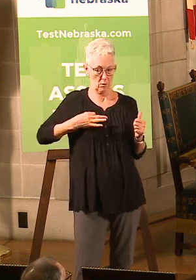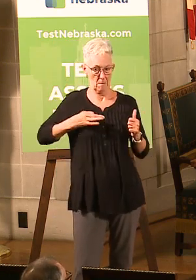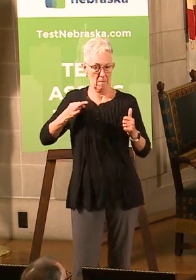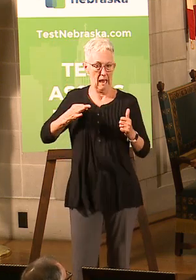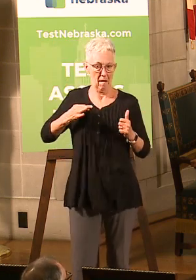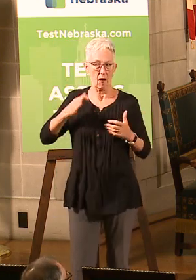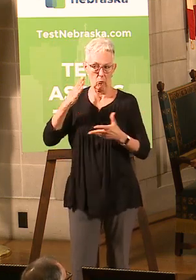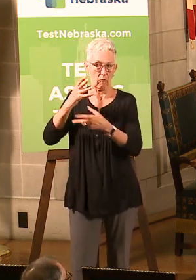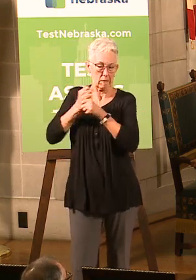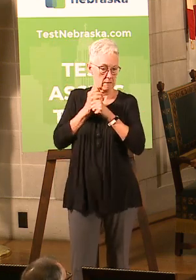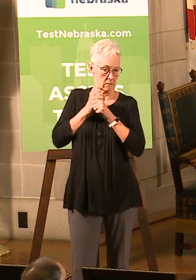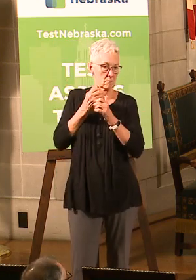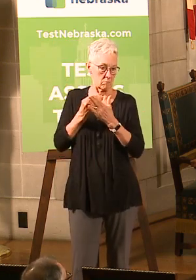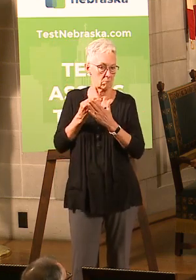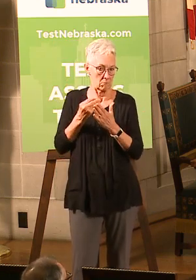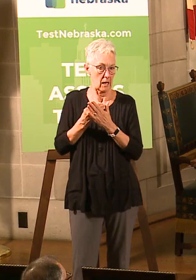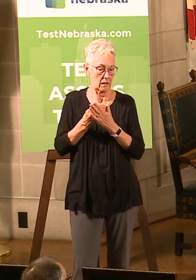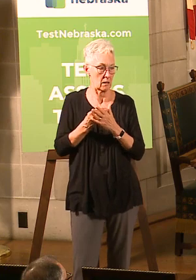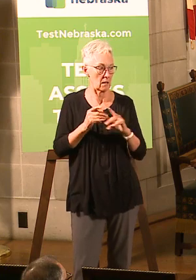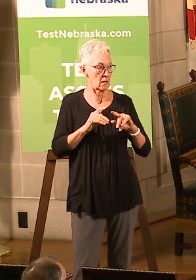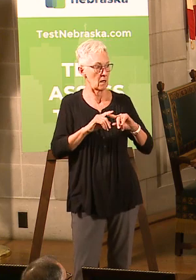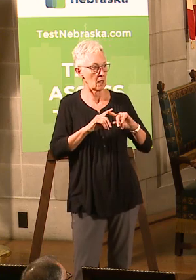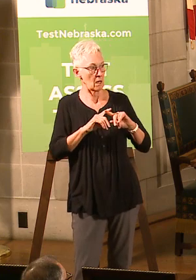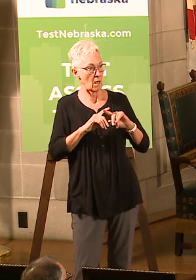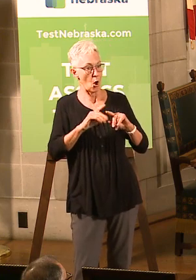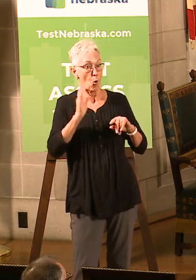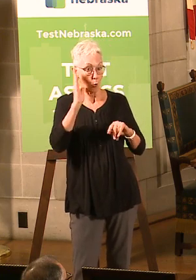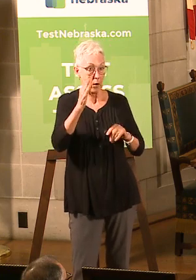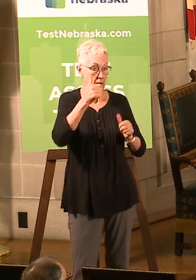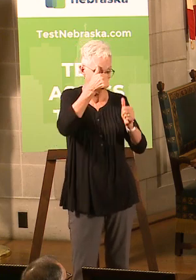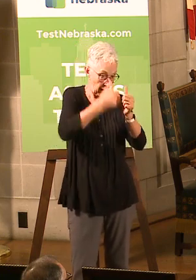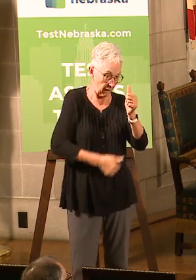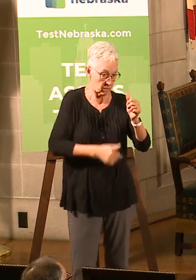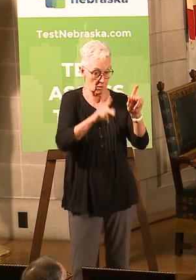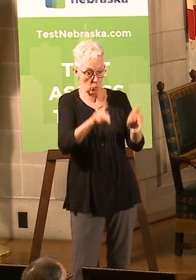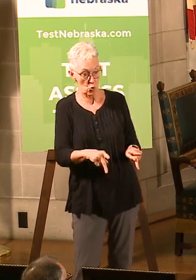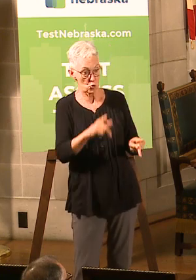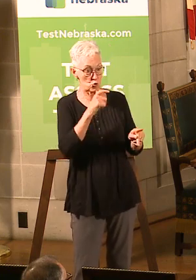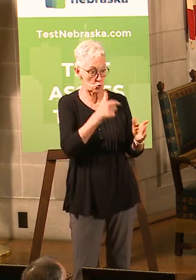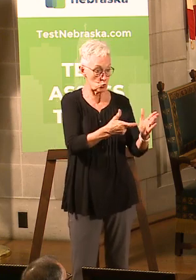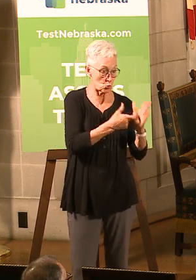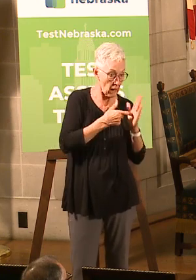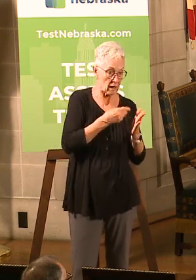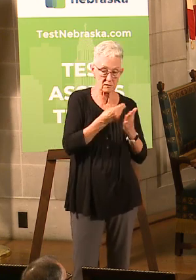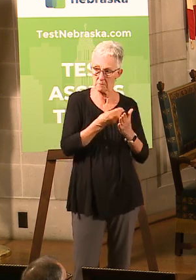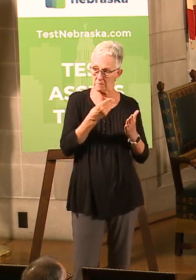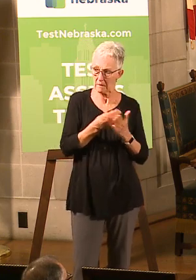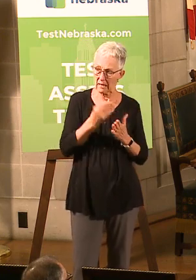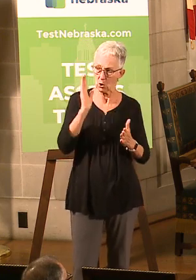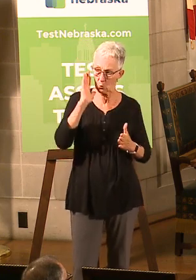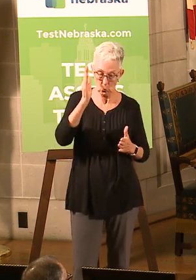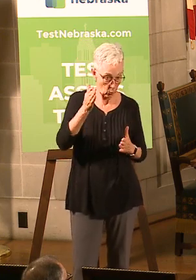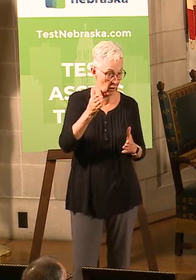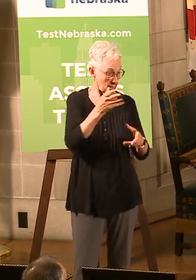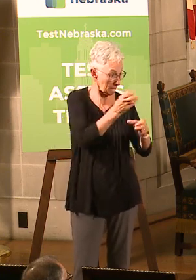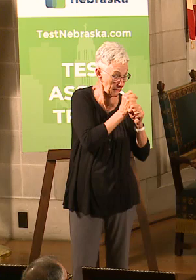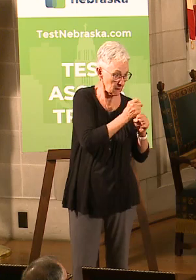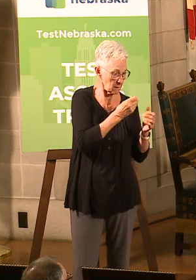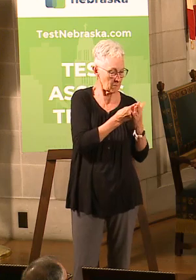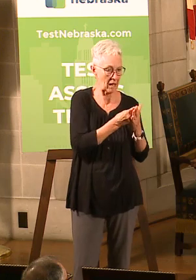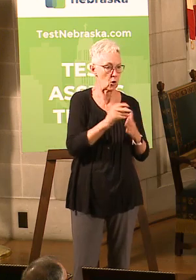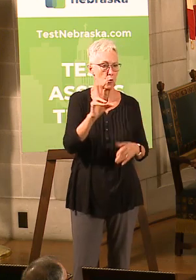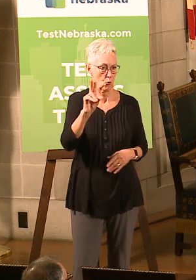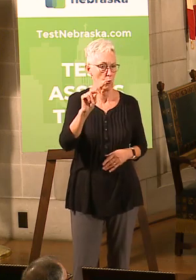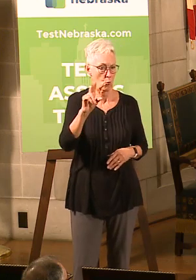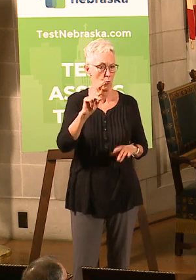But I believe that we'll be able to reach a majority of them. Is that fair, Tony? Absolutely. Yeah. So I think